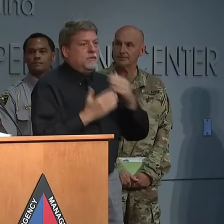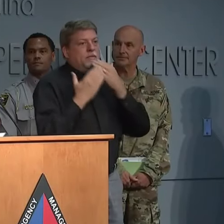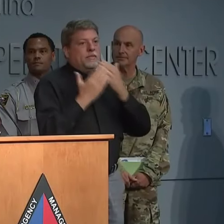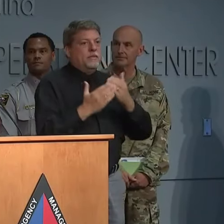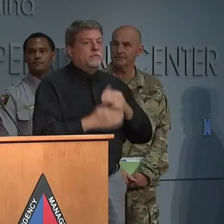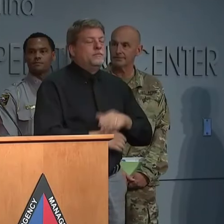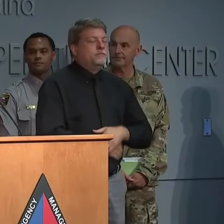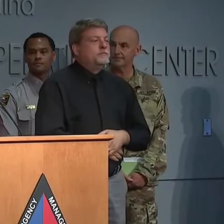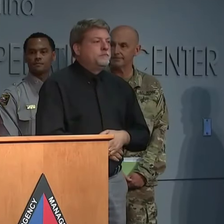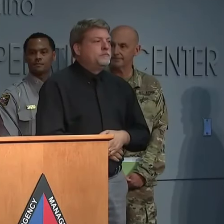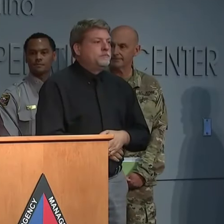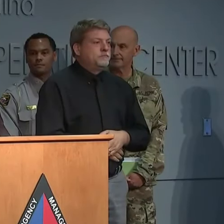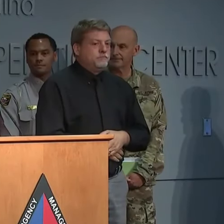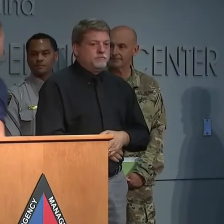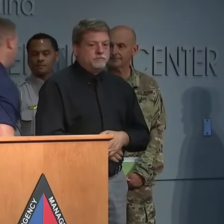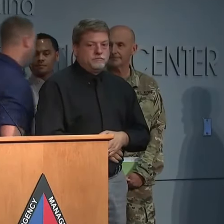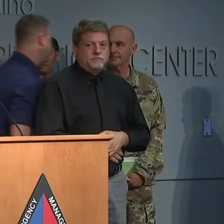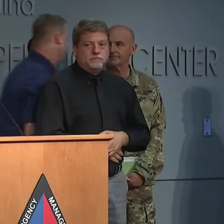and thank you, Governor.